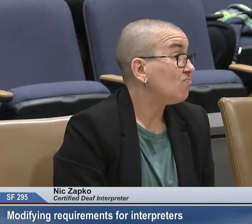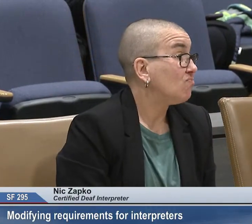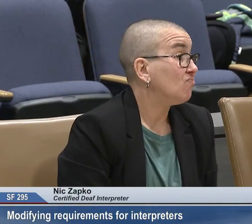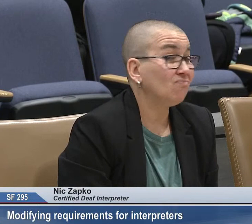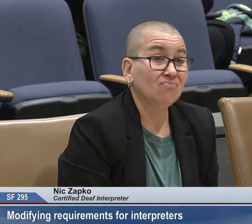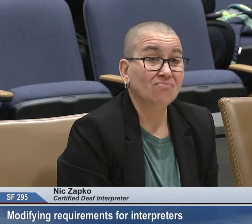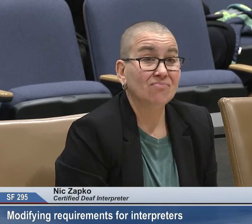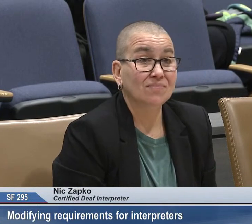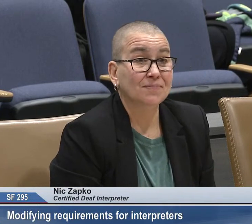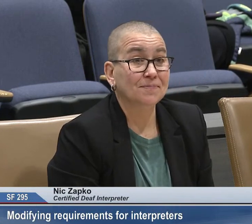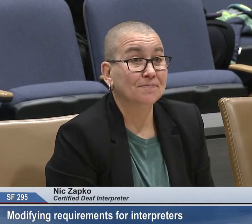file 295.